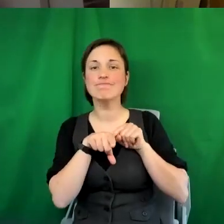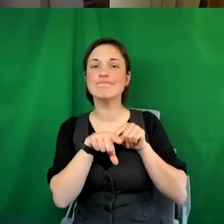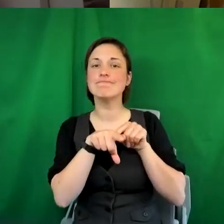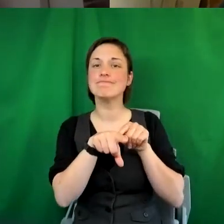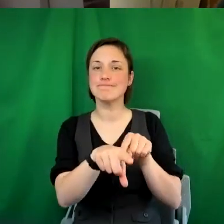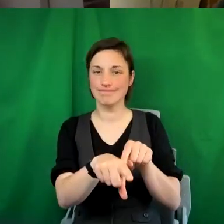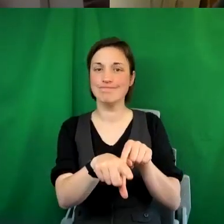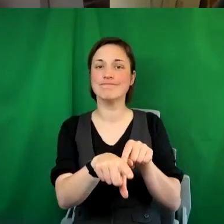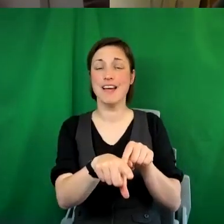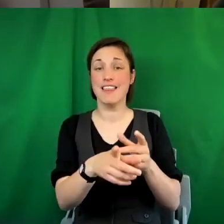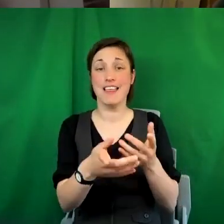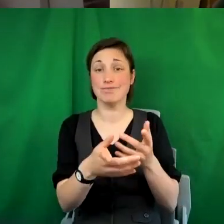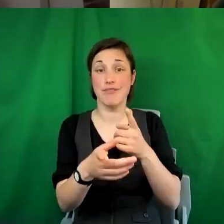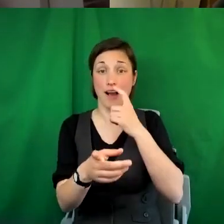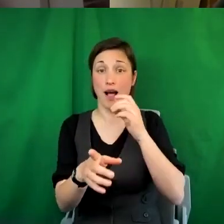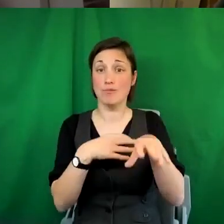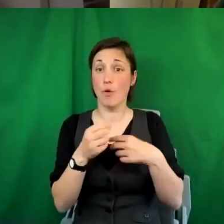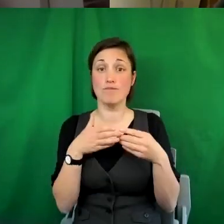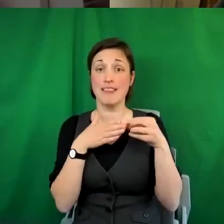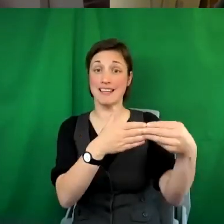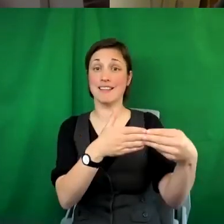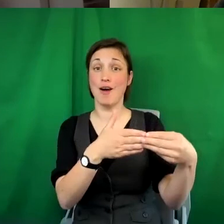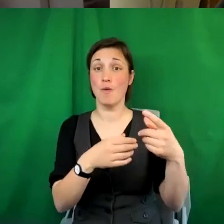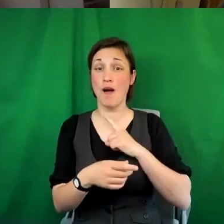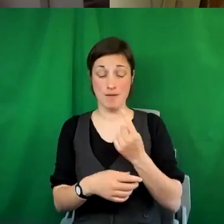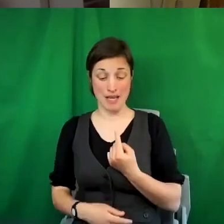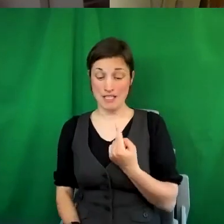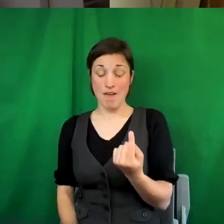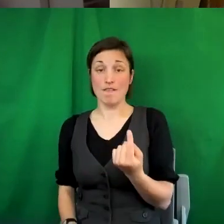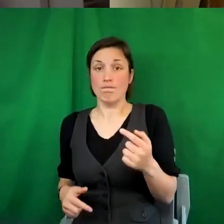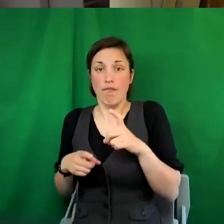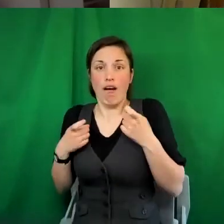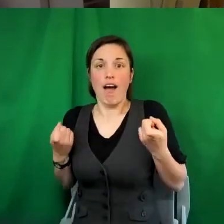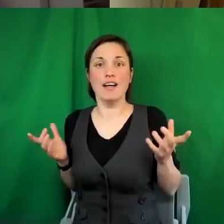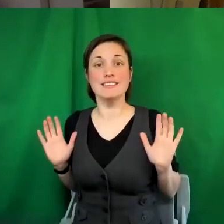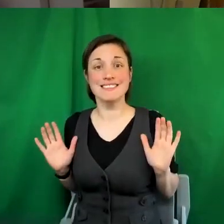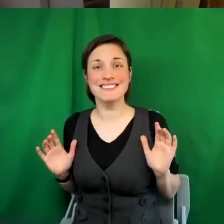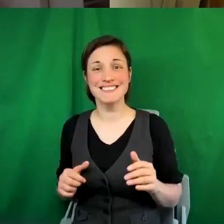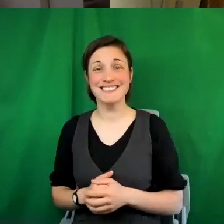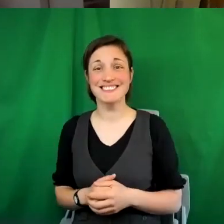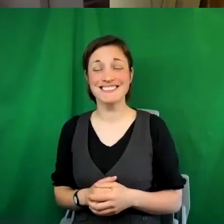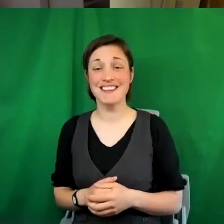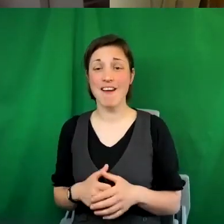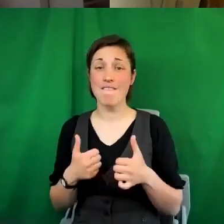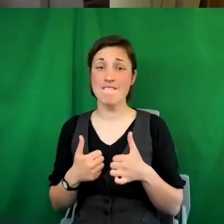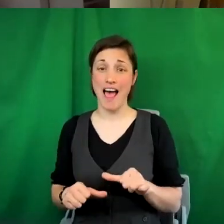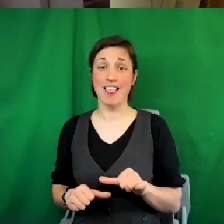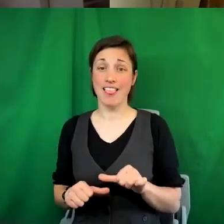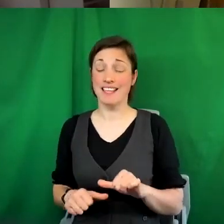then you'll not be a leader, because you can't do it by yourself. And the final one, I think, is humility.